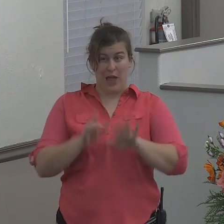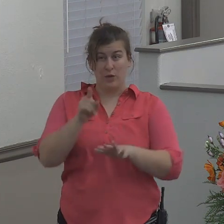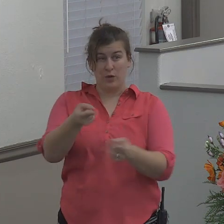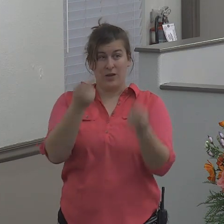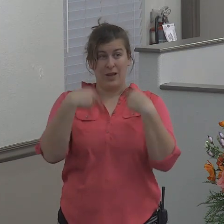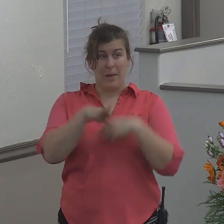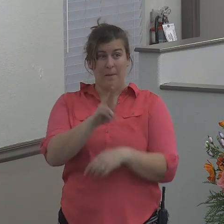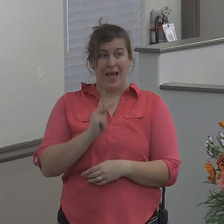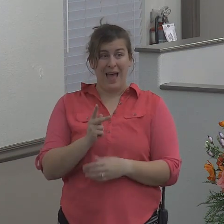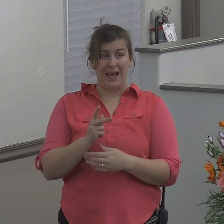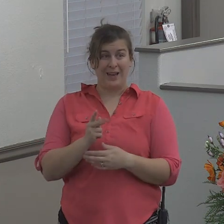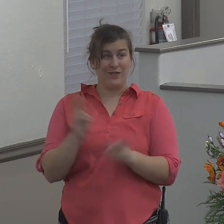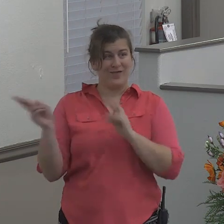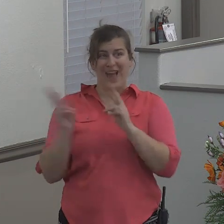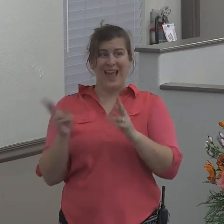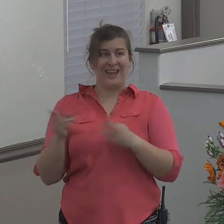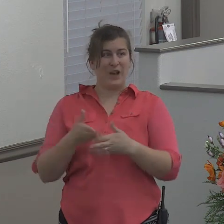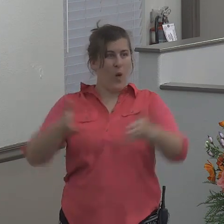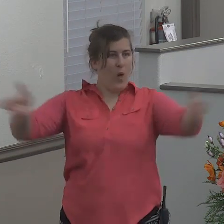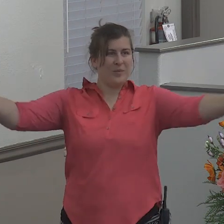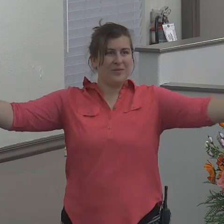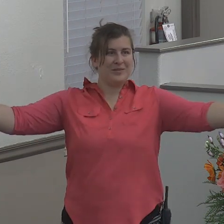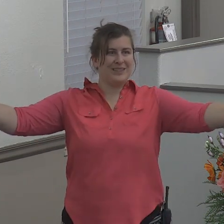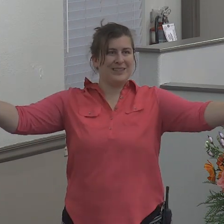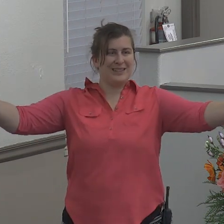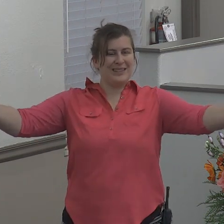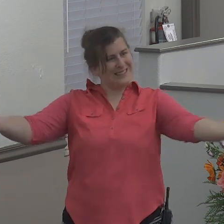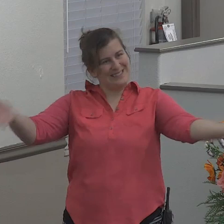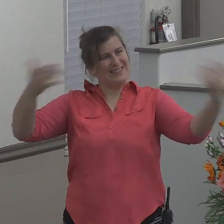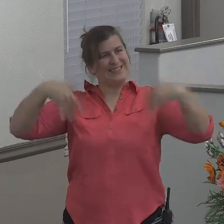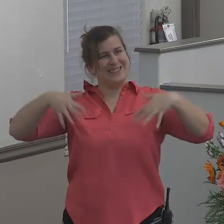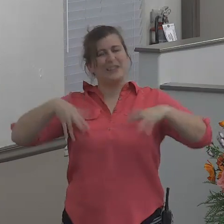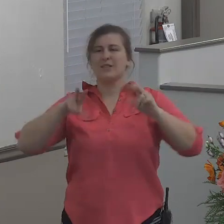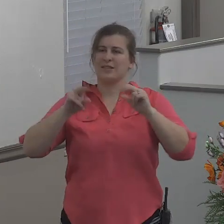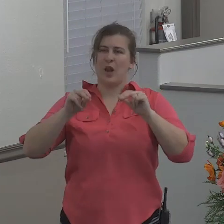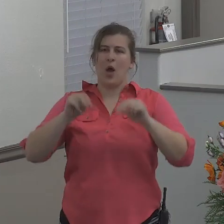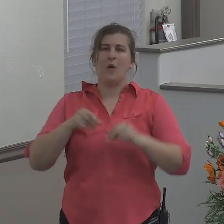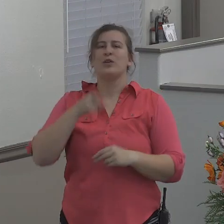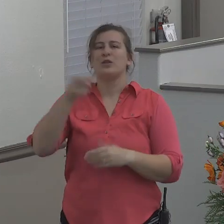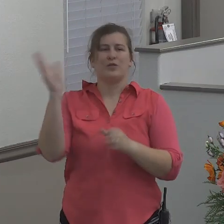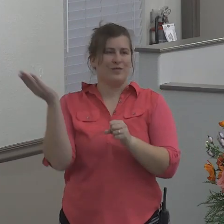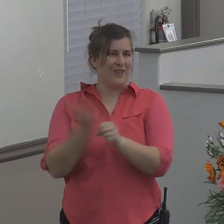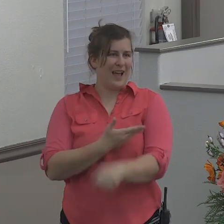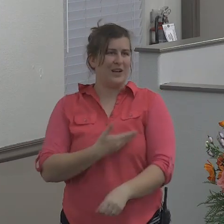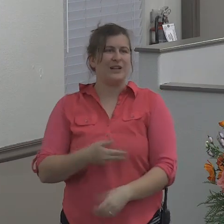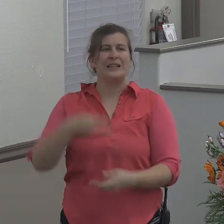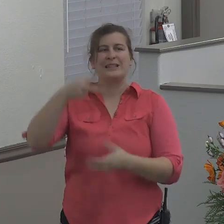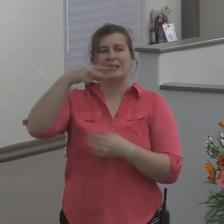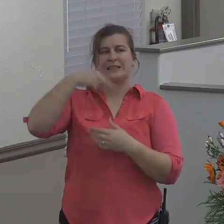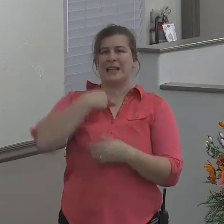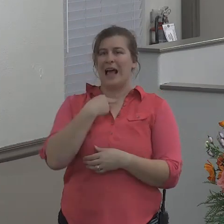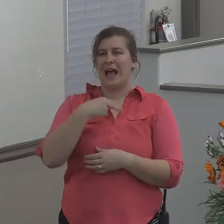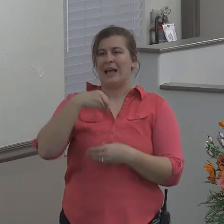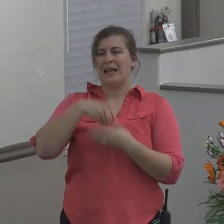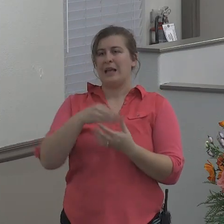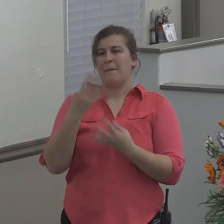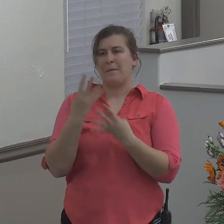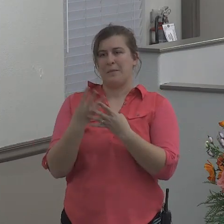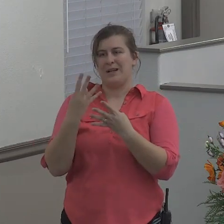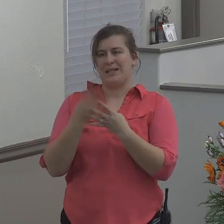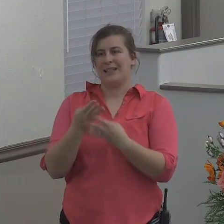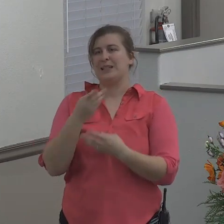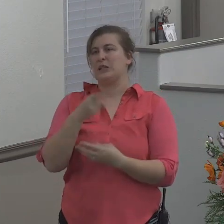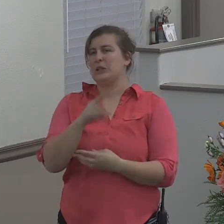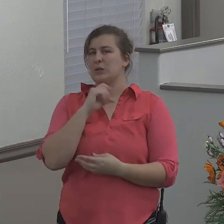no absolutely not you're done you're fired you're sitting in prison and you won't be called back in